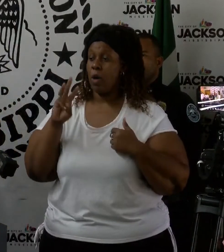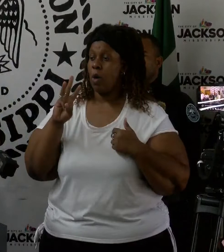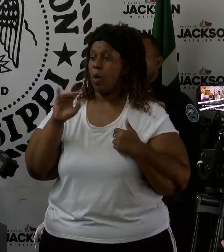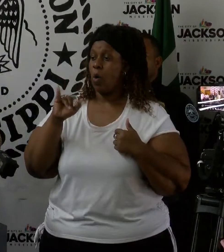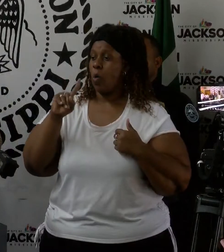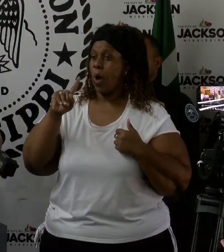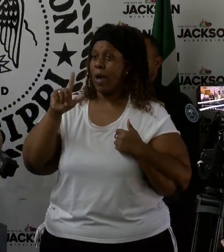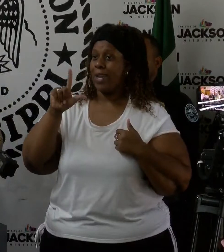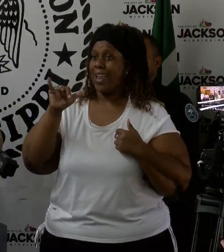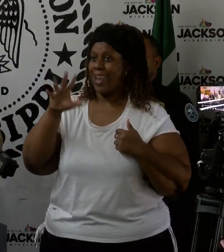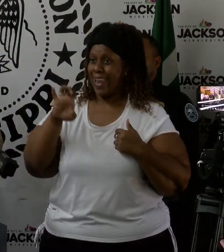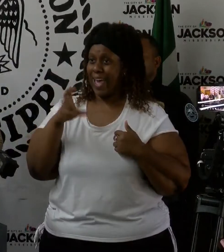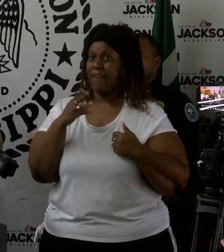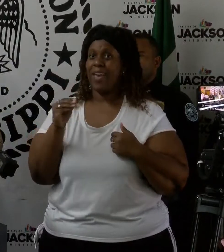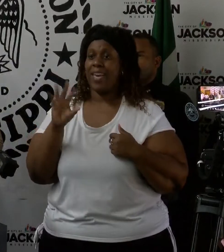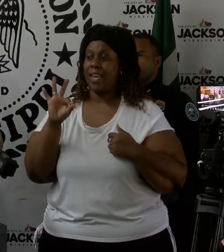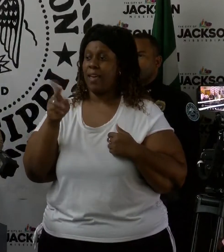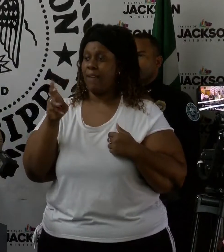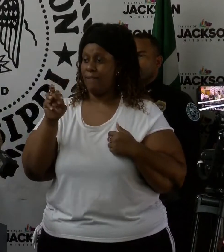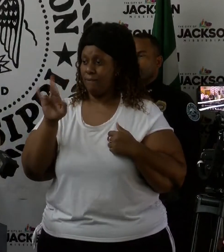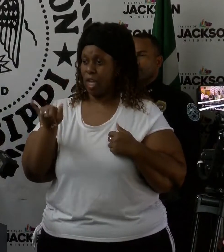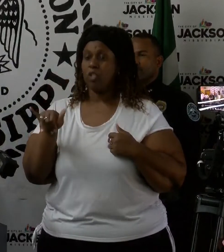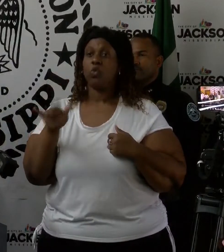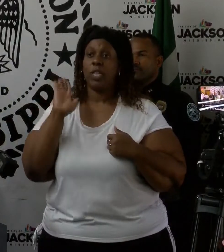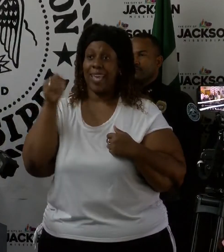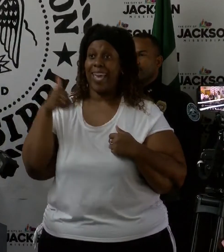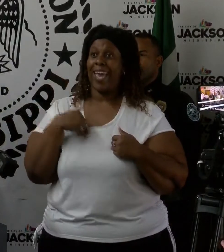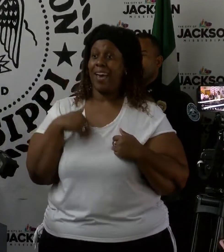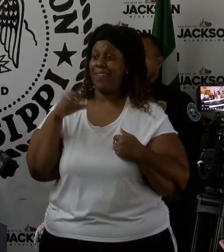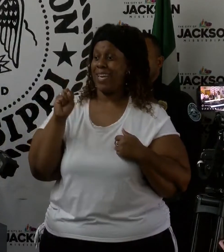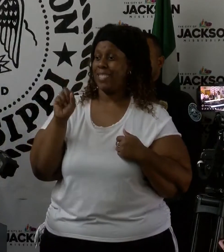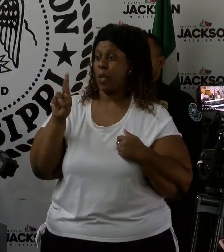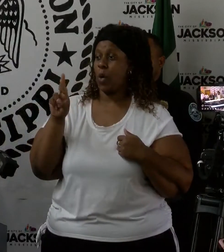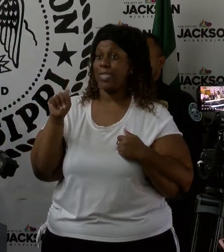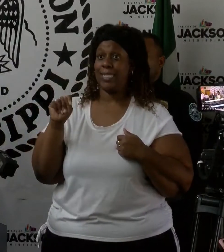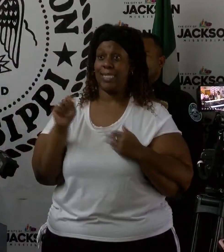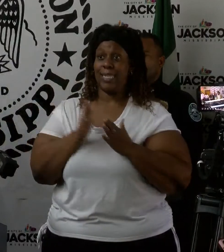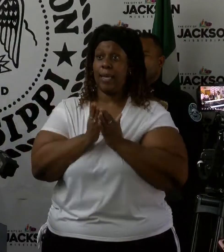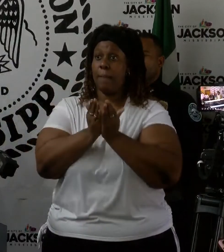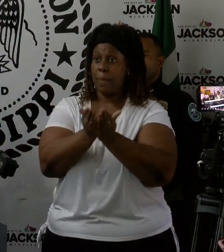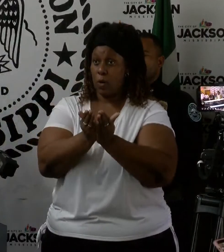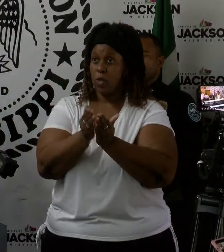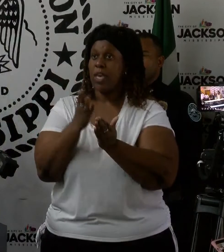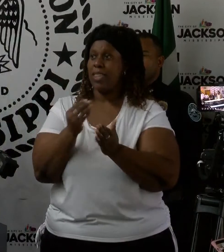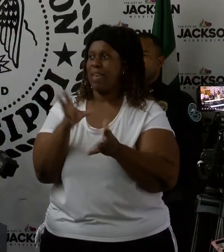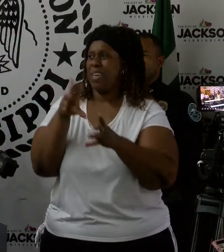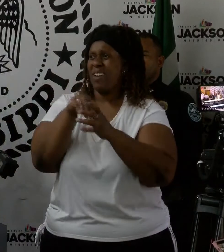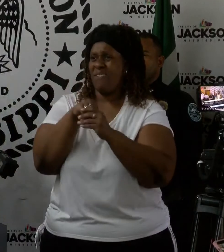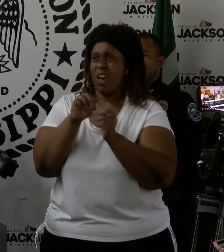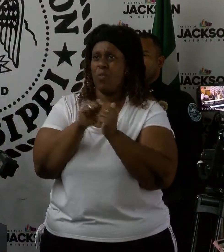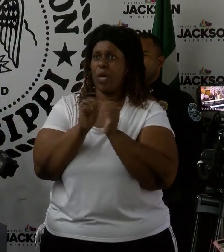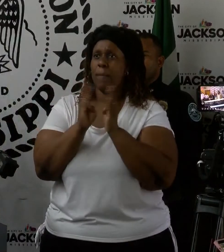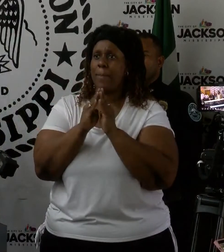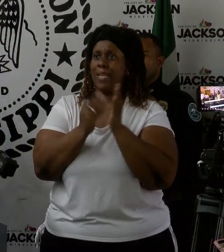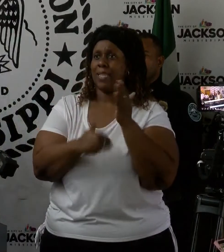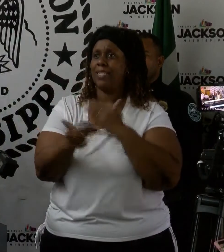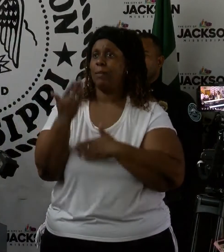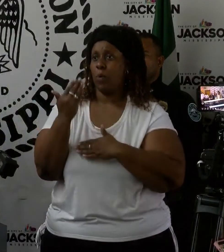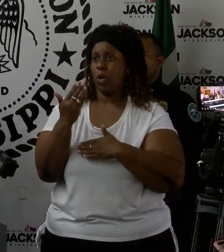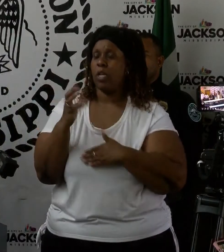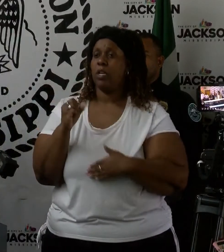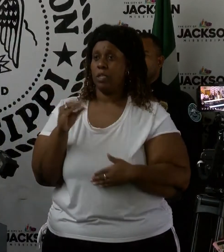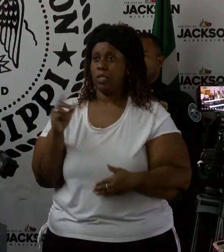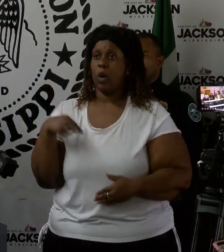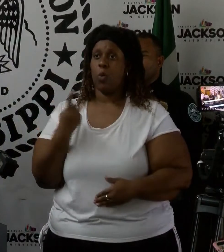Fishery, they have offered SRT boats, and they have attended briefings this morning. And so